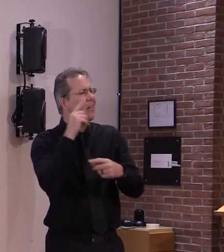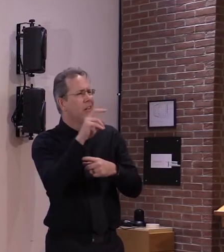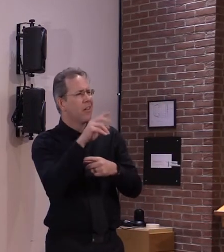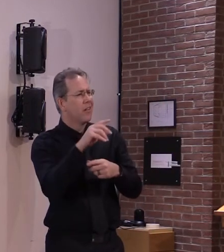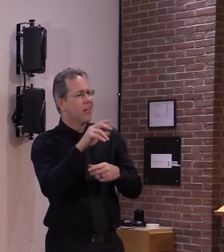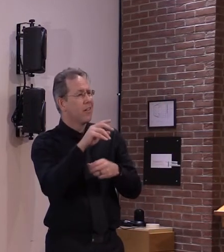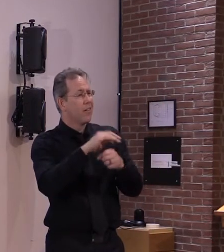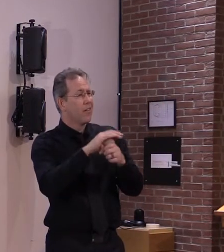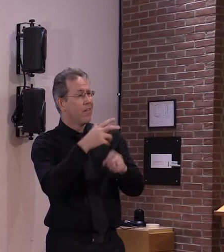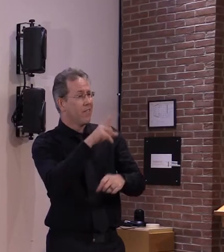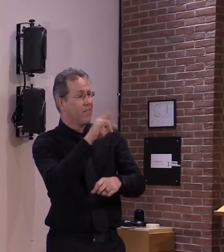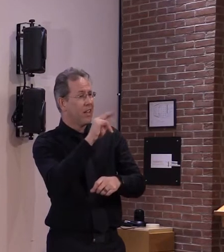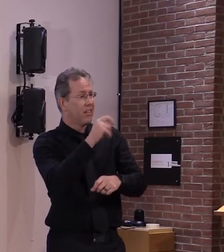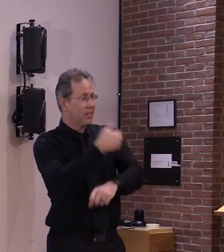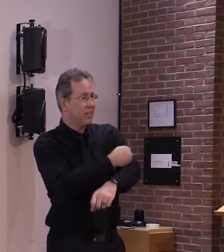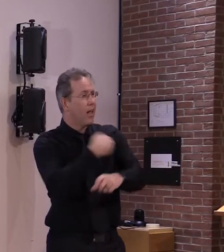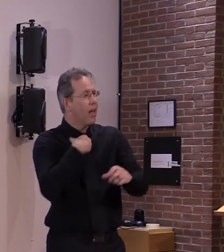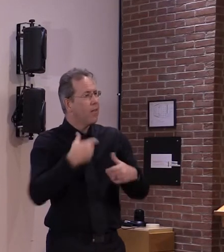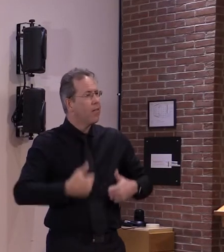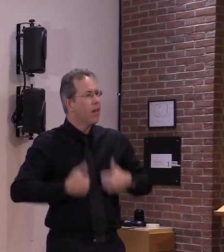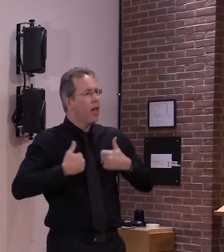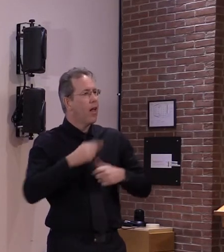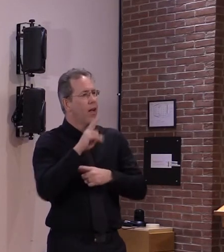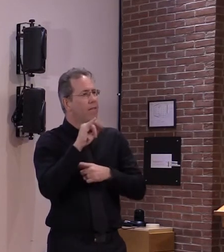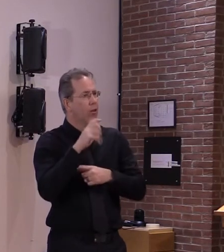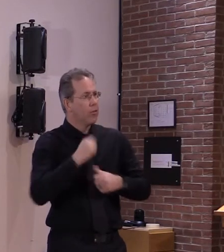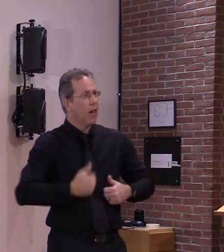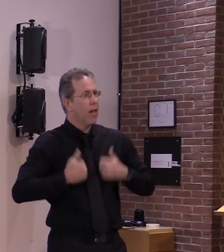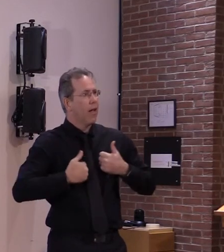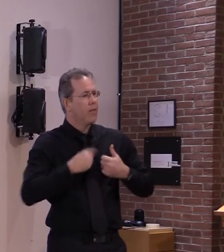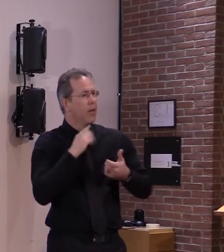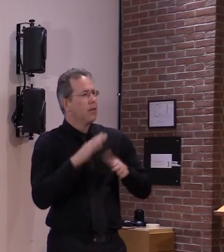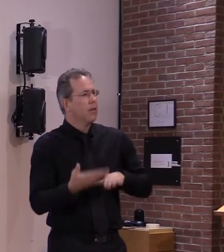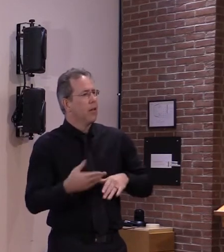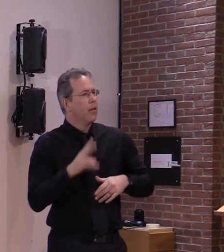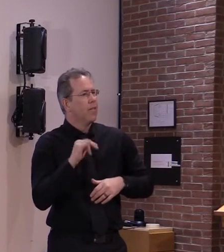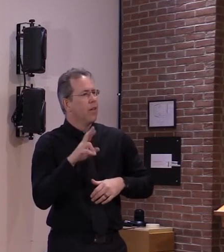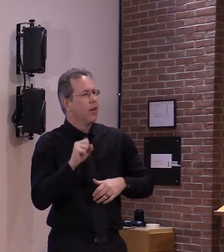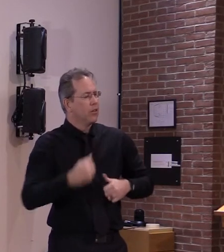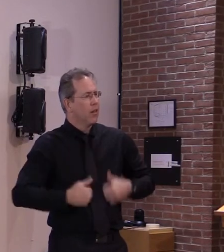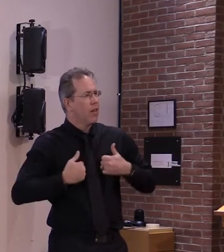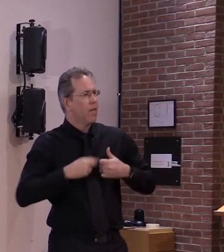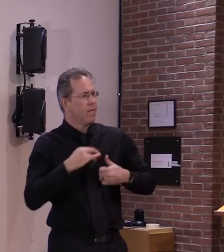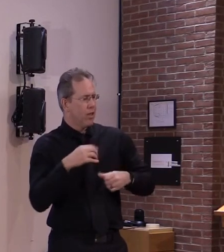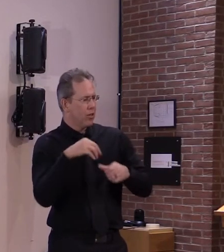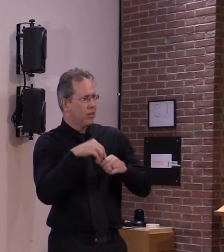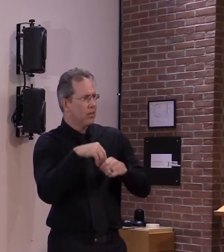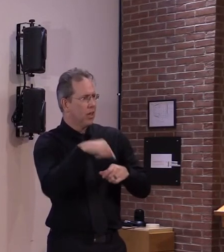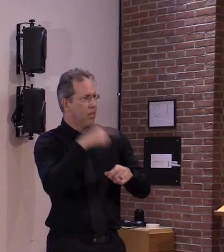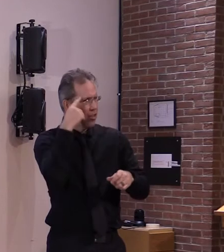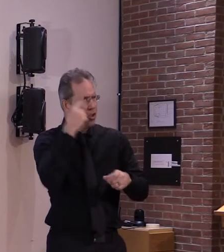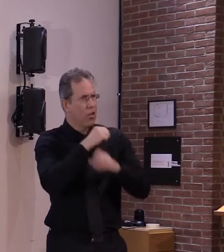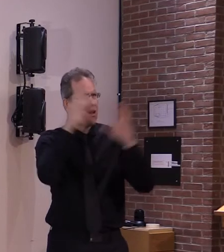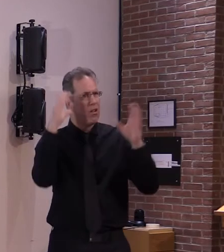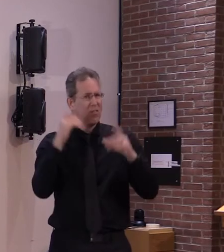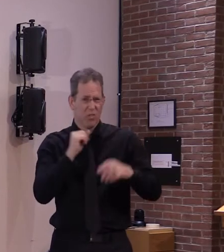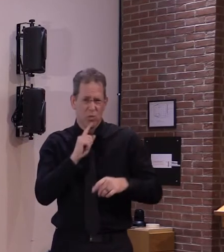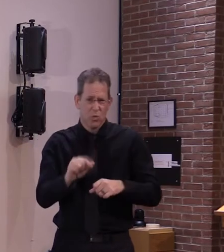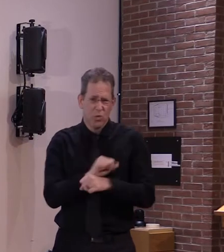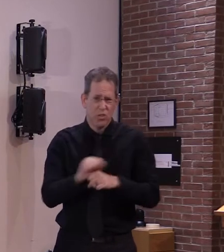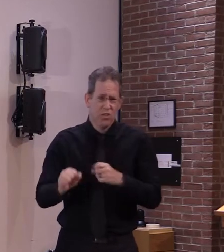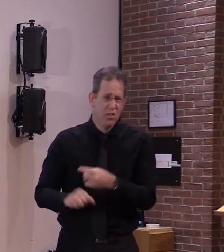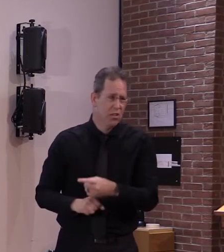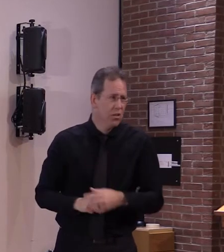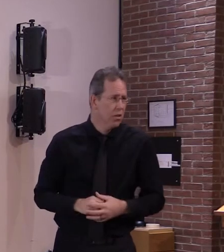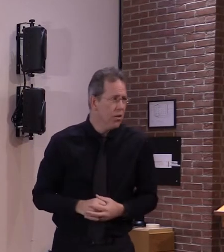okay and so then what are a few of the key facts that you would like people to know about the vaccine that is available now and then the